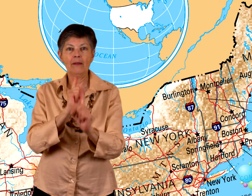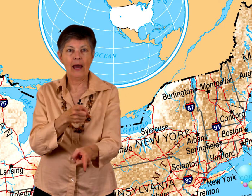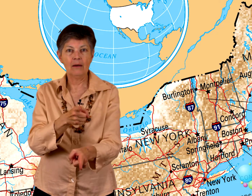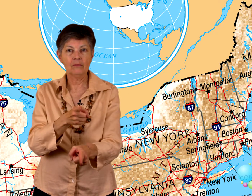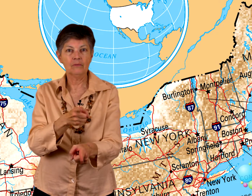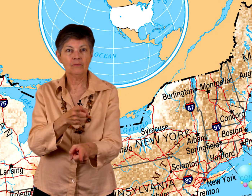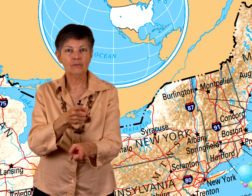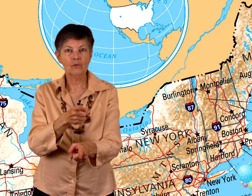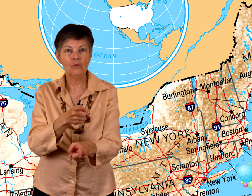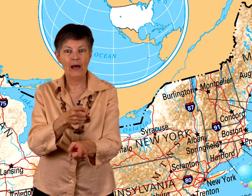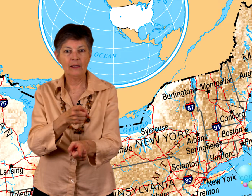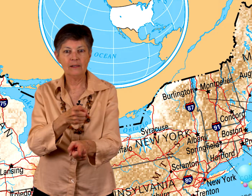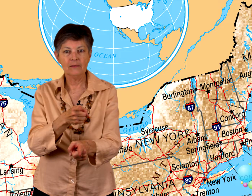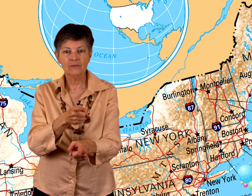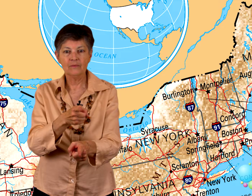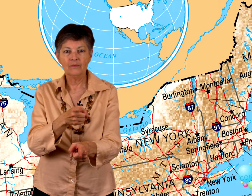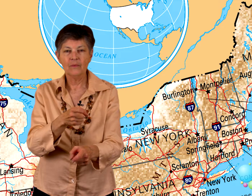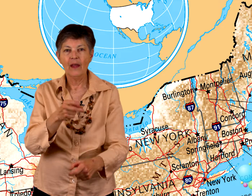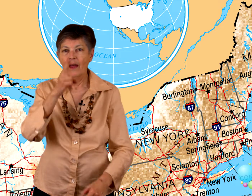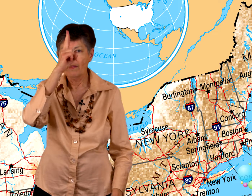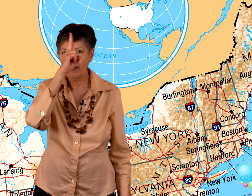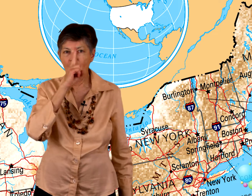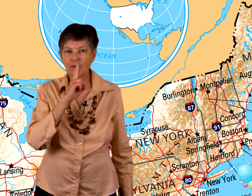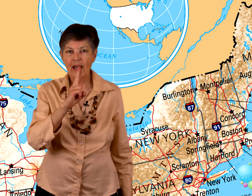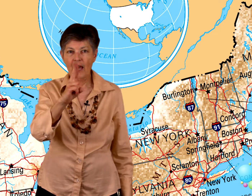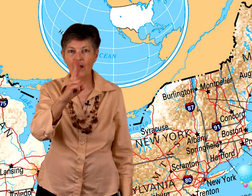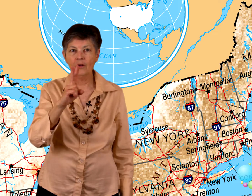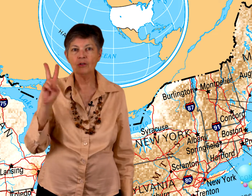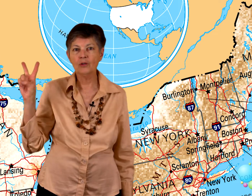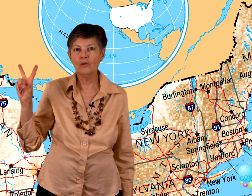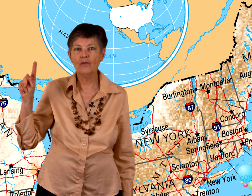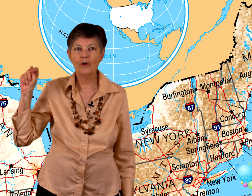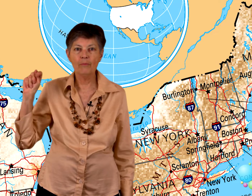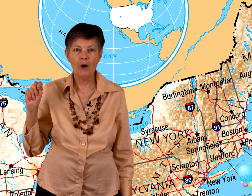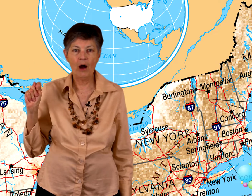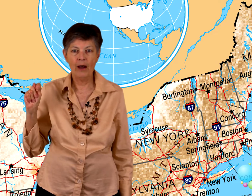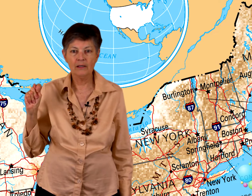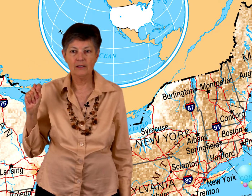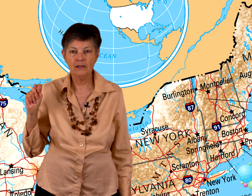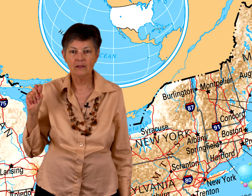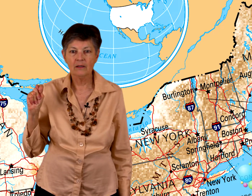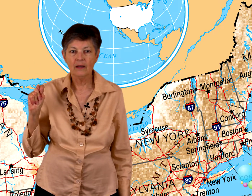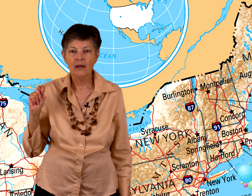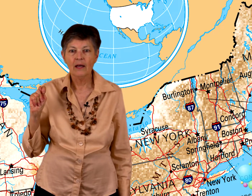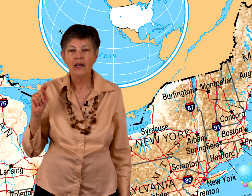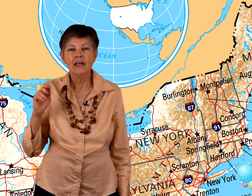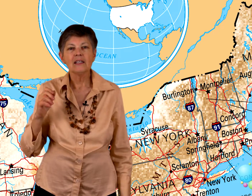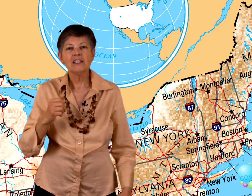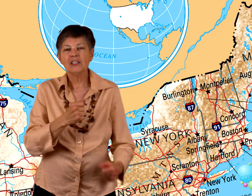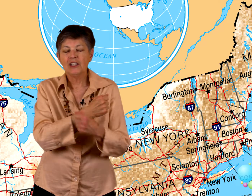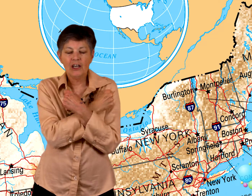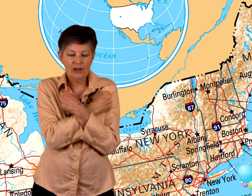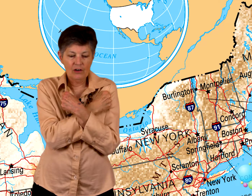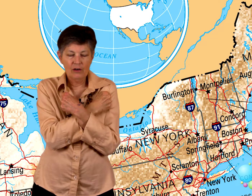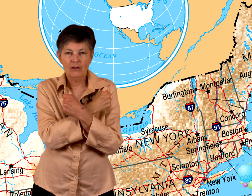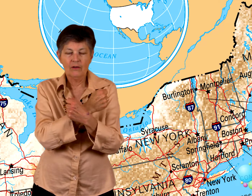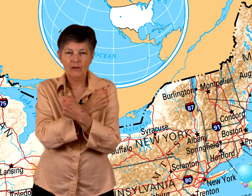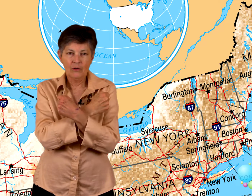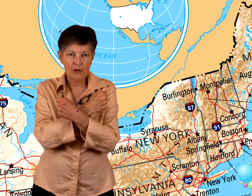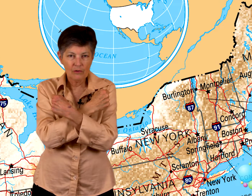like that. Rallies. Then it goes hail to Vermont. Dear. You're going to